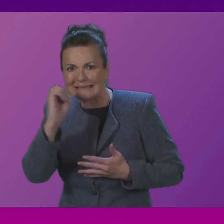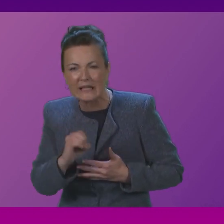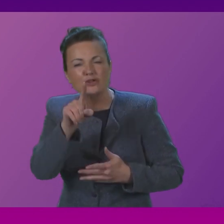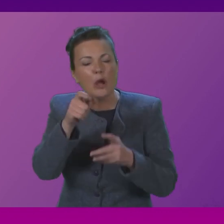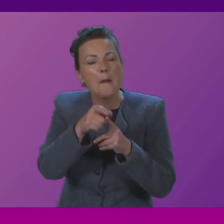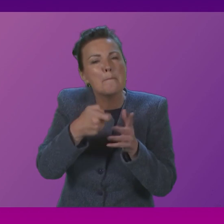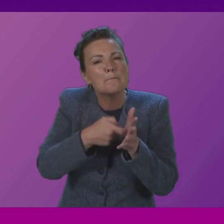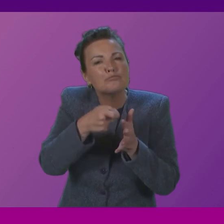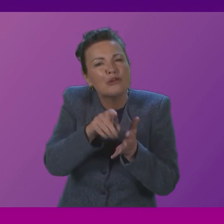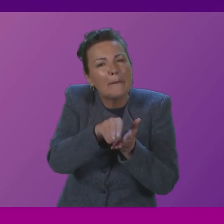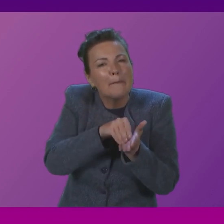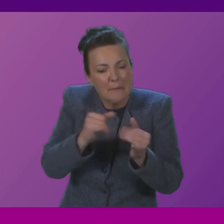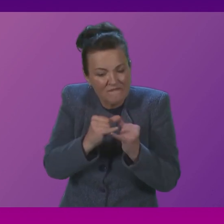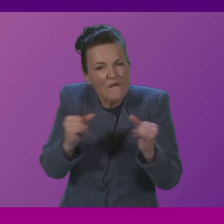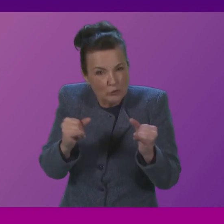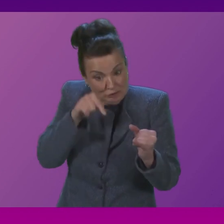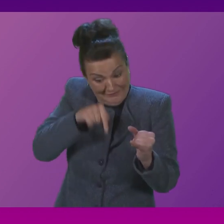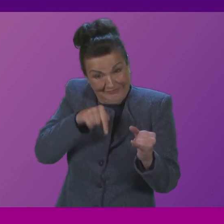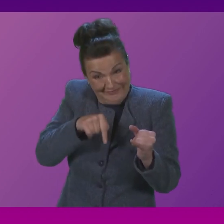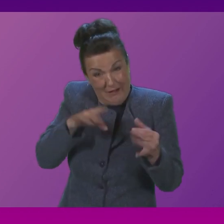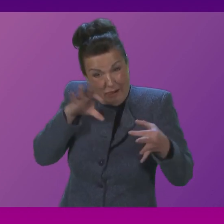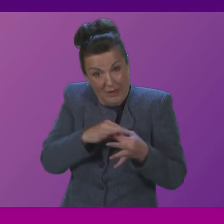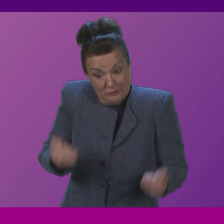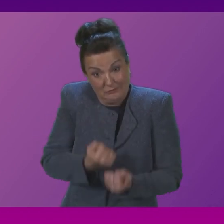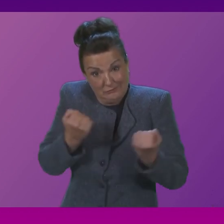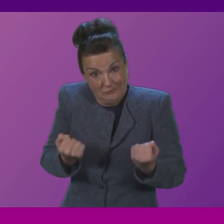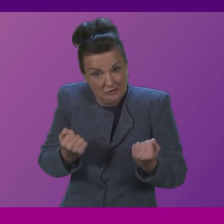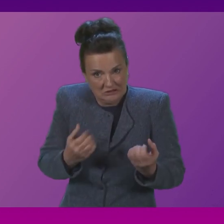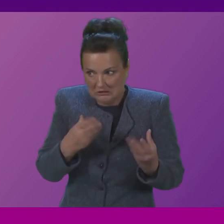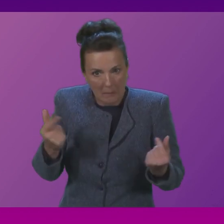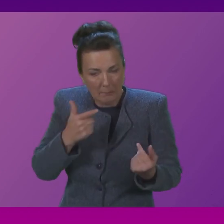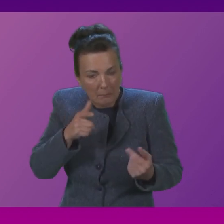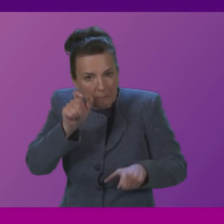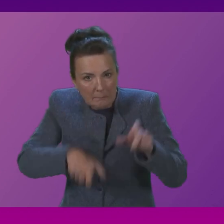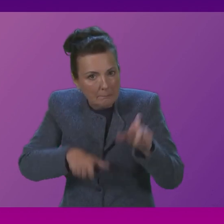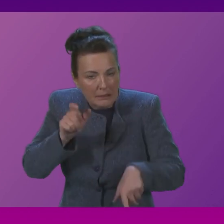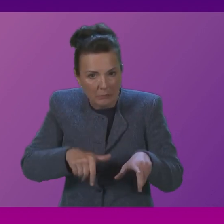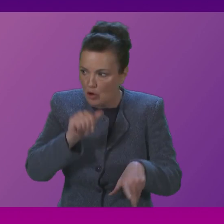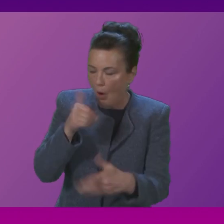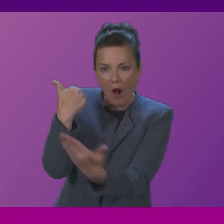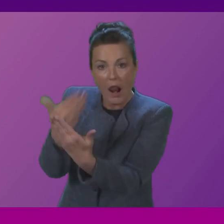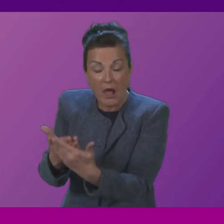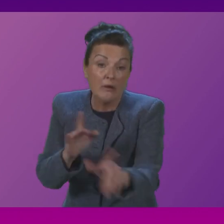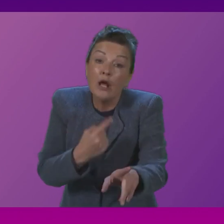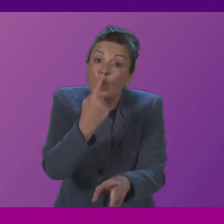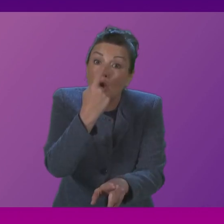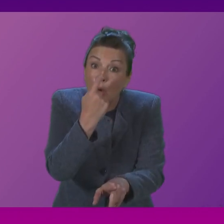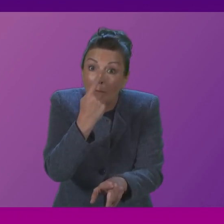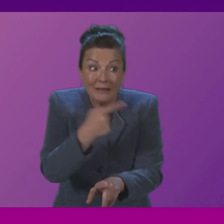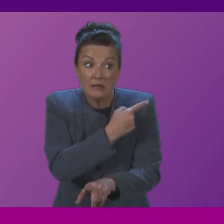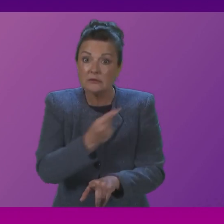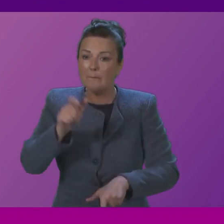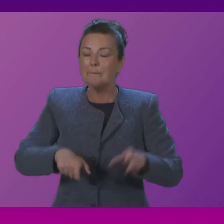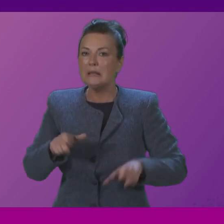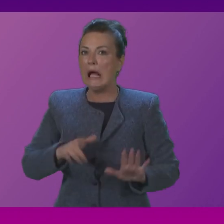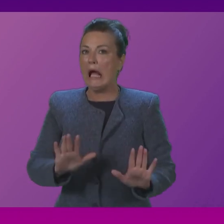vouchers has so far gone unclaimed. It may be the case that some are choosing to hold on to these vouchers until the weather turns